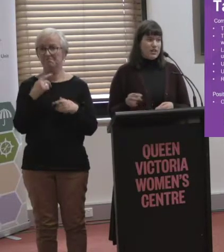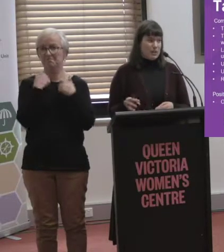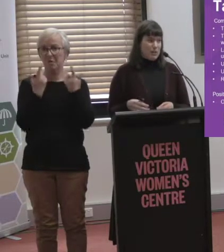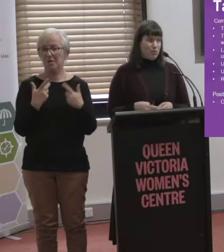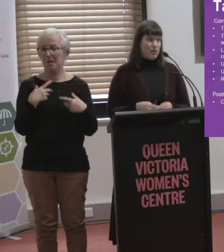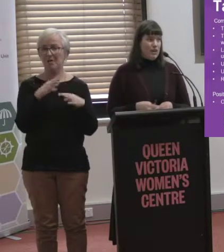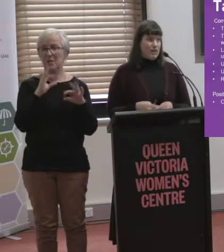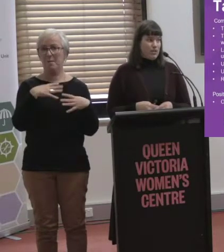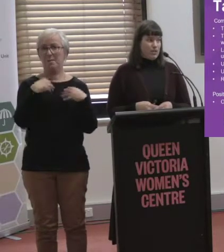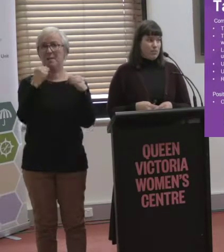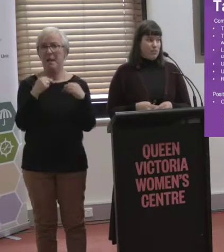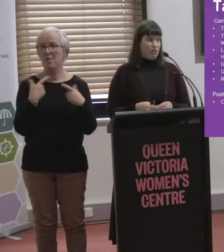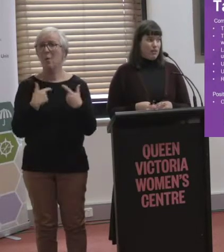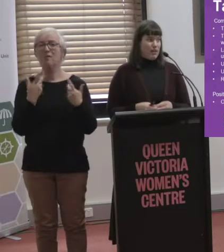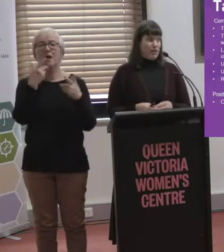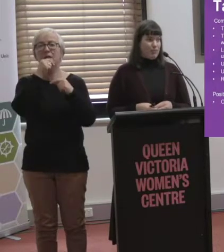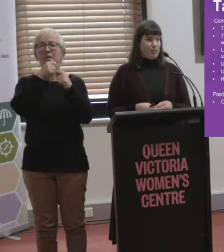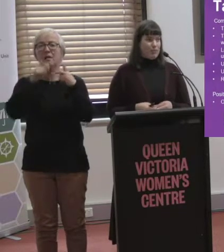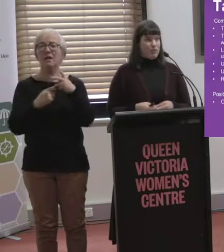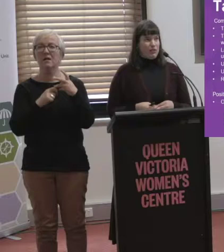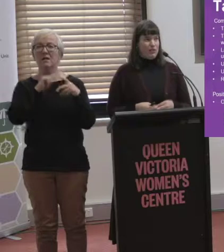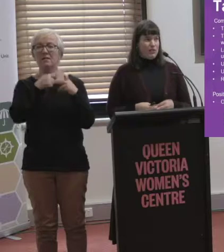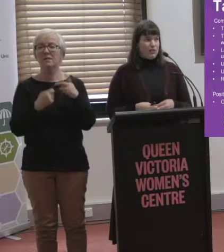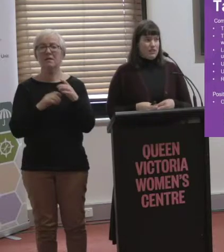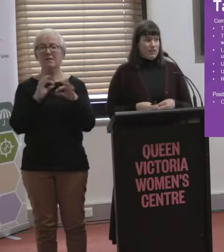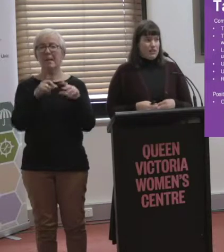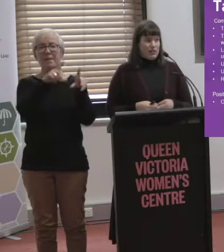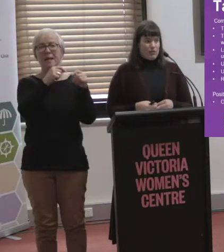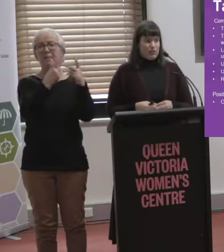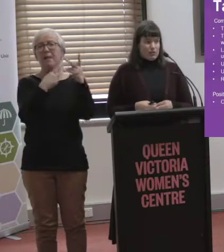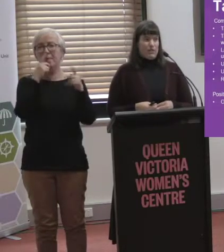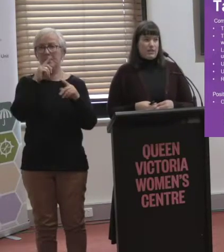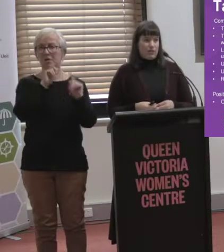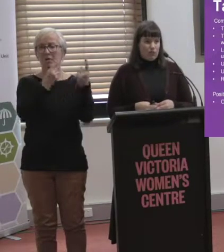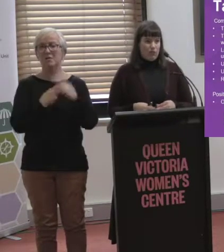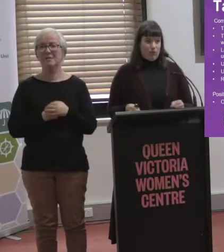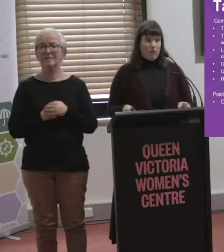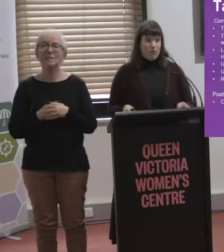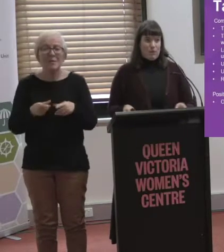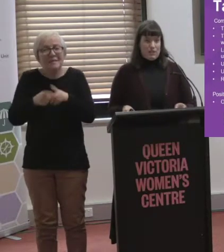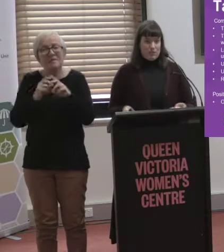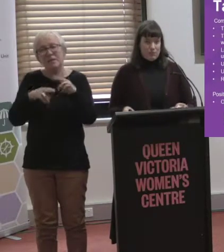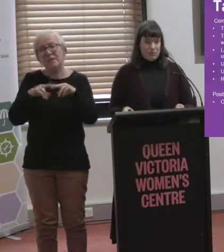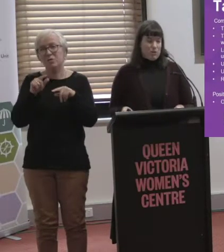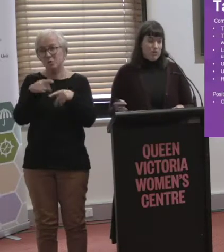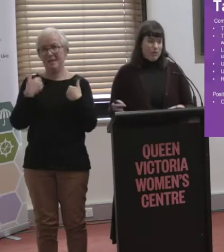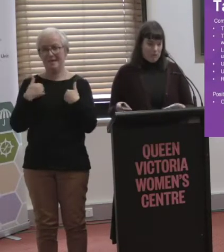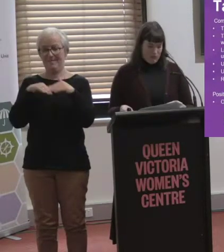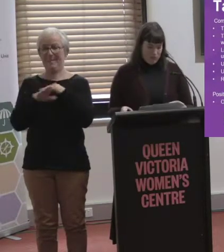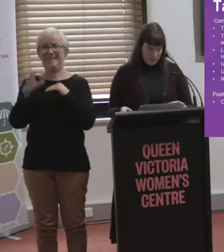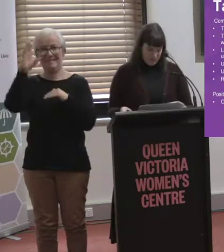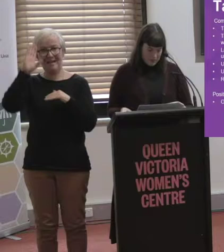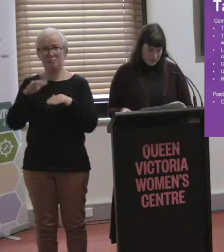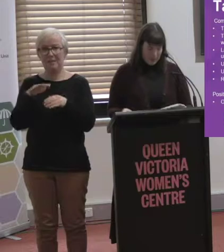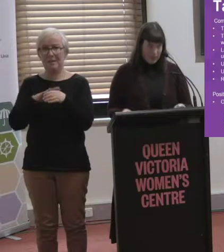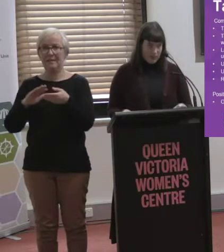prioritise other people. So there was a bit of a... There's a bit of a difficult situation if you're in that position, which did come